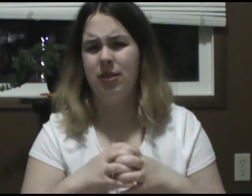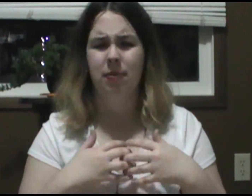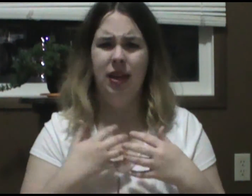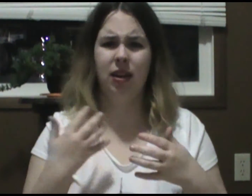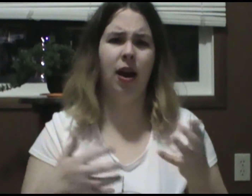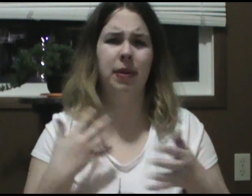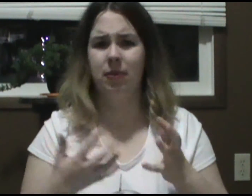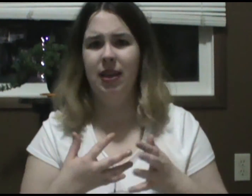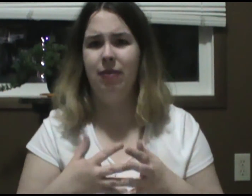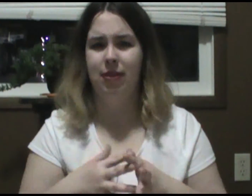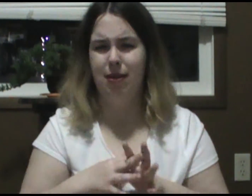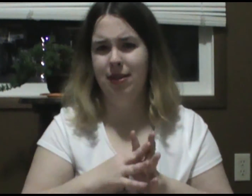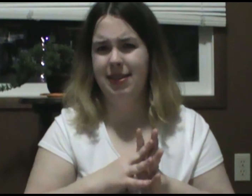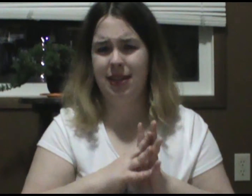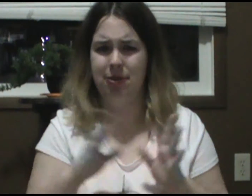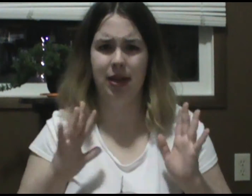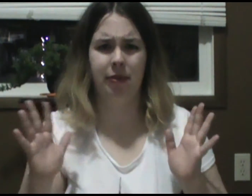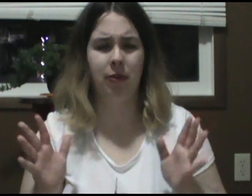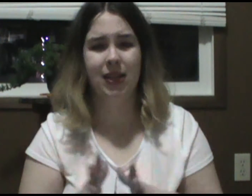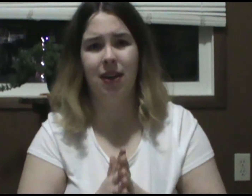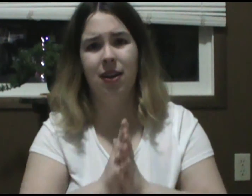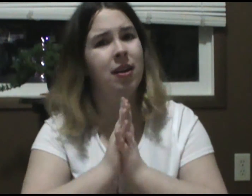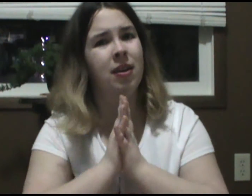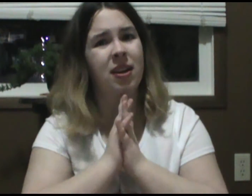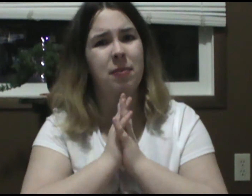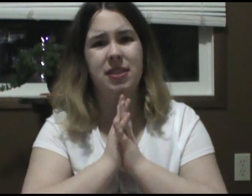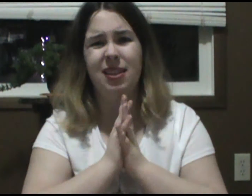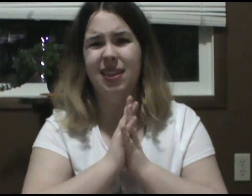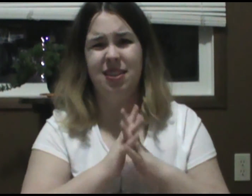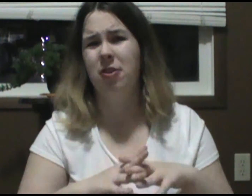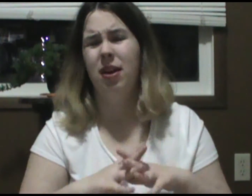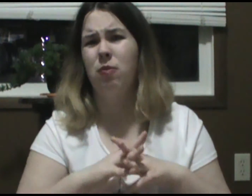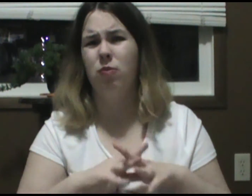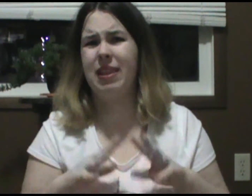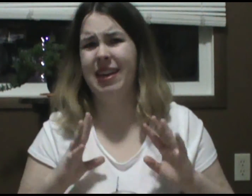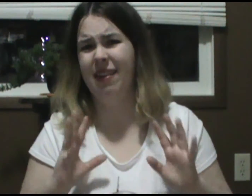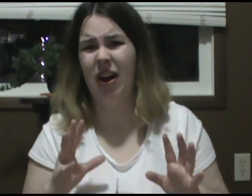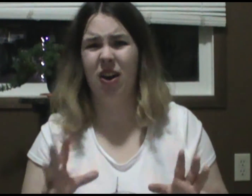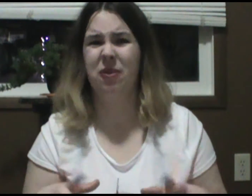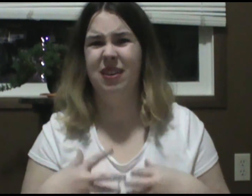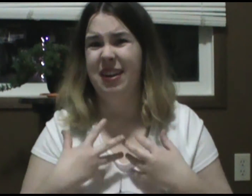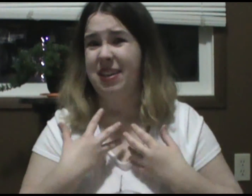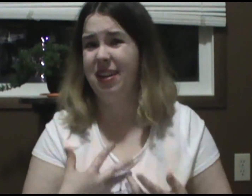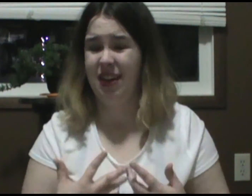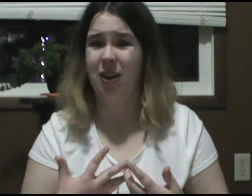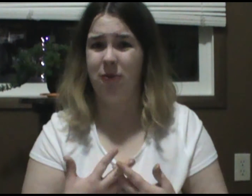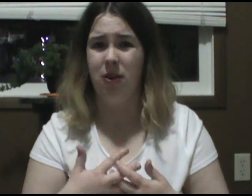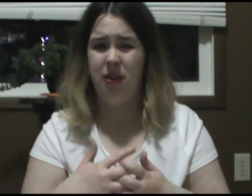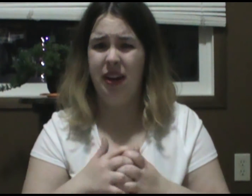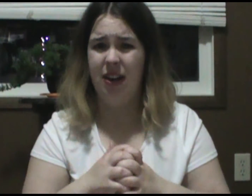some like comic relief with all this like stressful goings on. But still it turned out really kind of awkward and I didn't care for it at